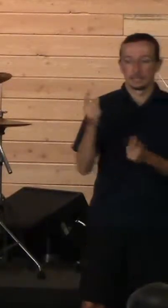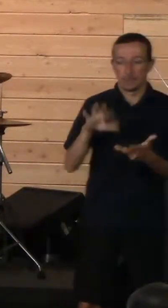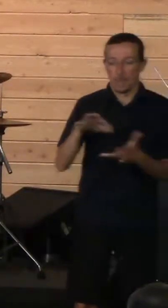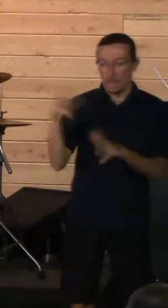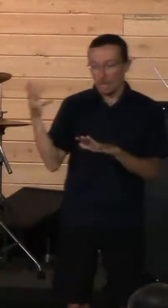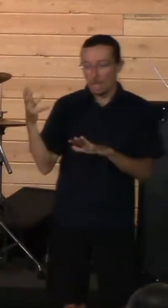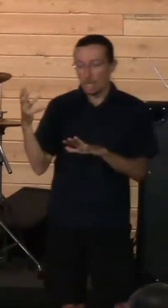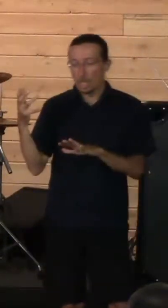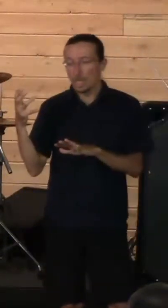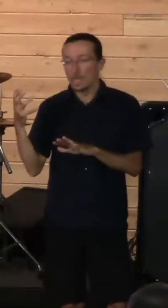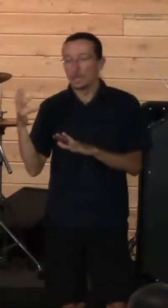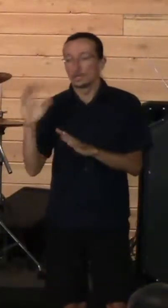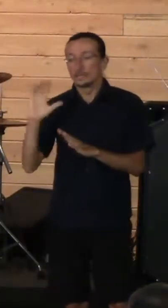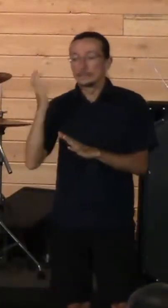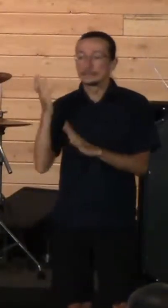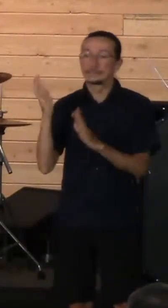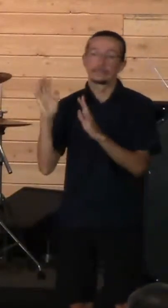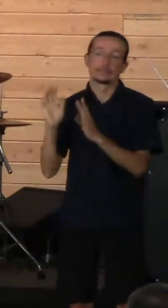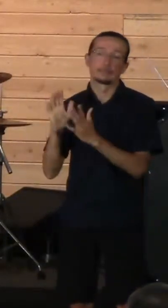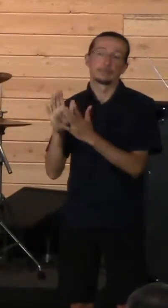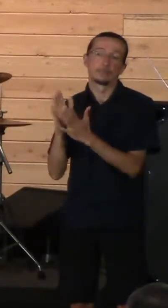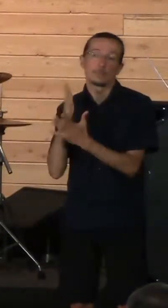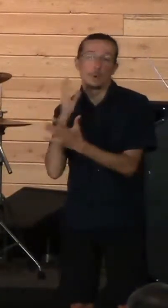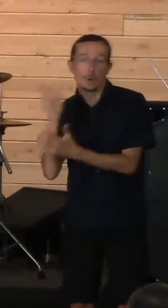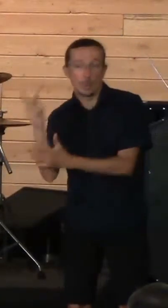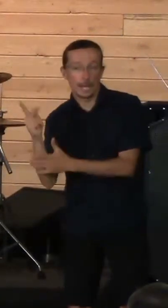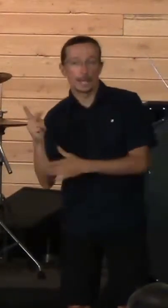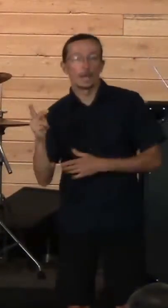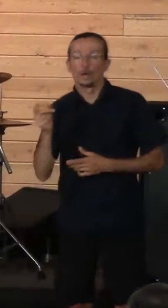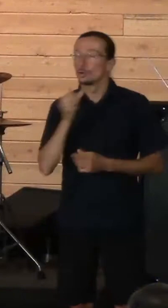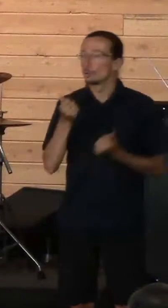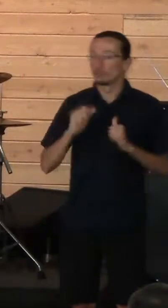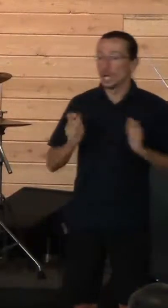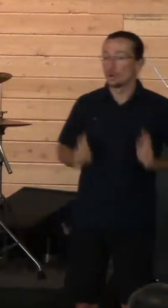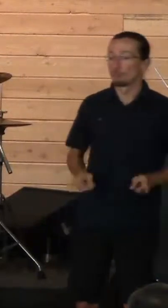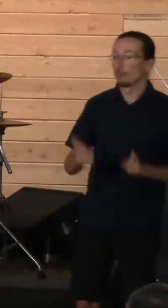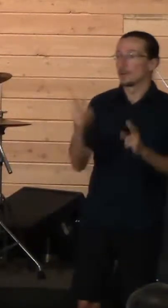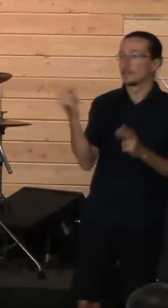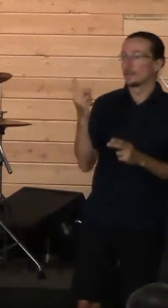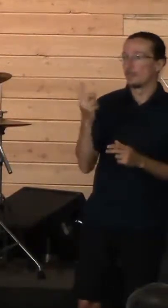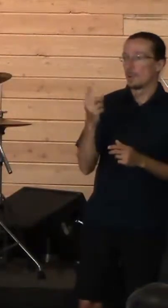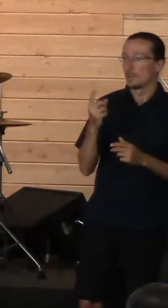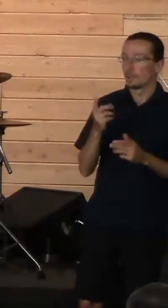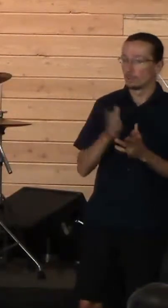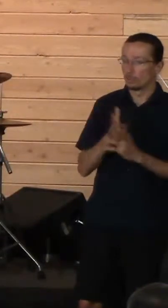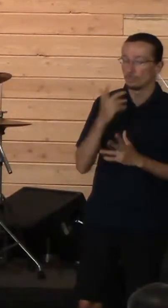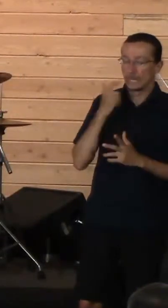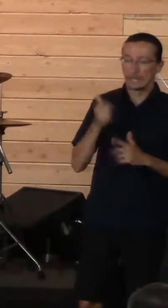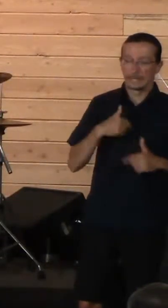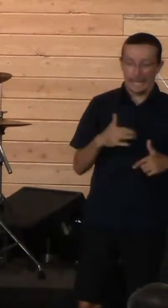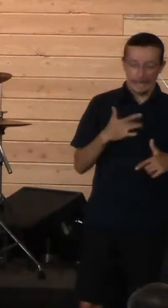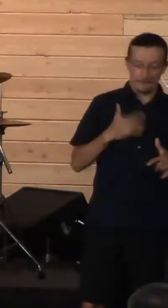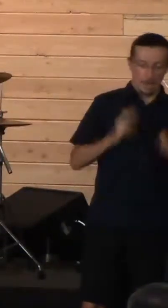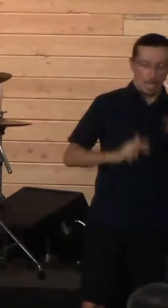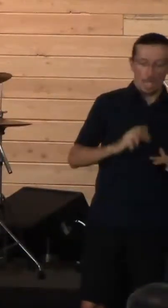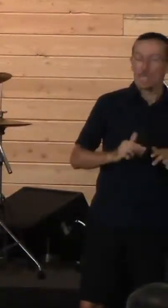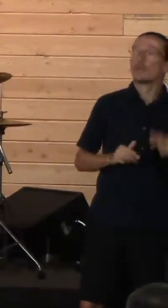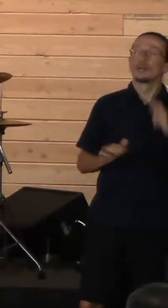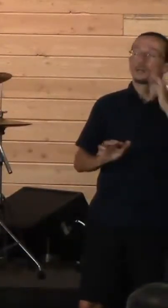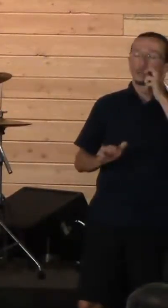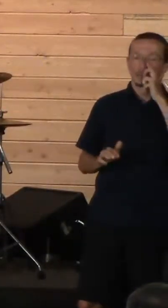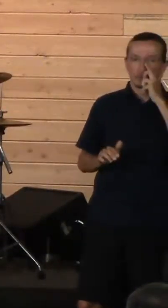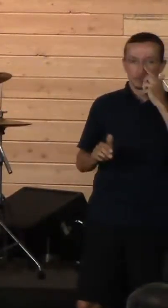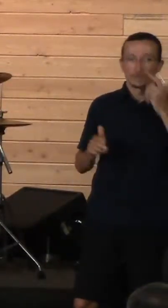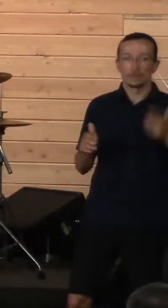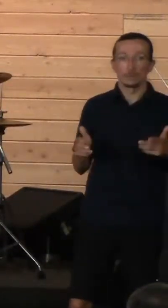try to rush somebody through something because it's too hard for you to sit that long in it. Let's just give each other permission to